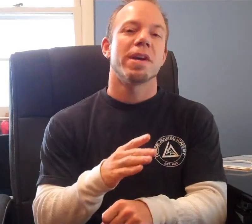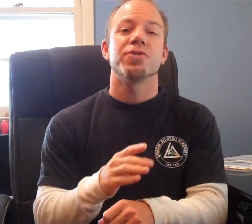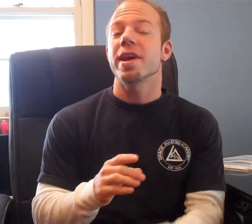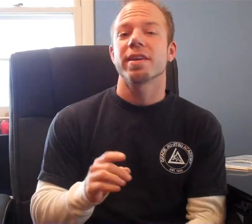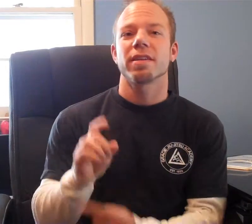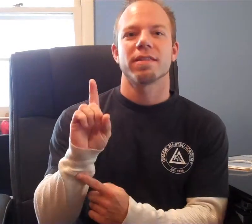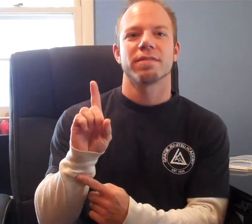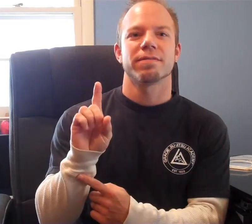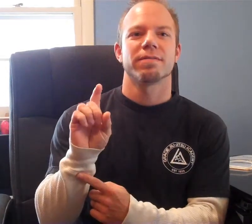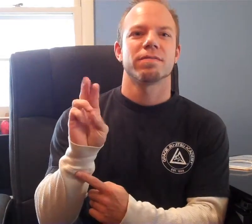Drake.